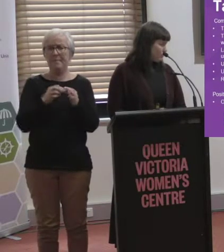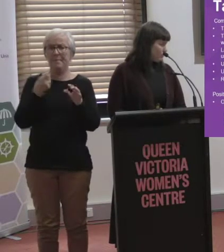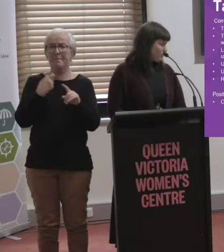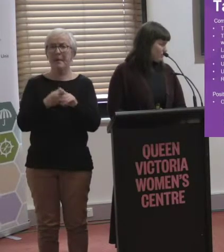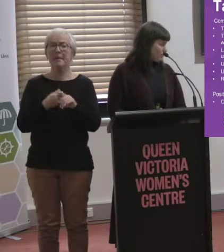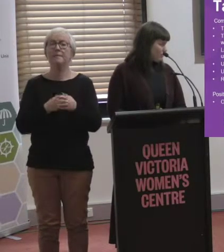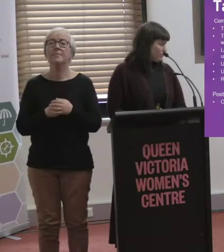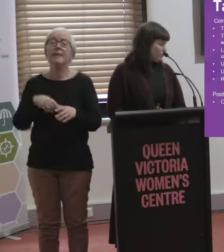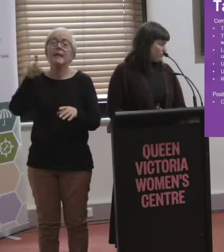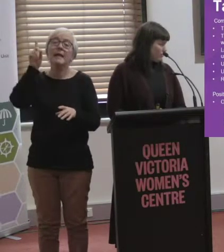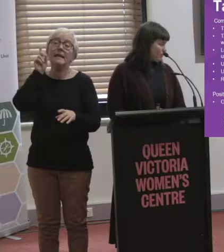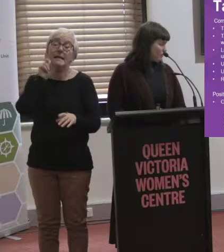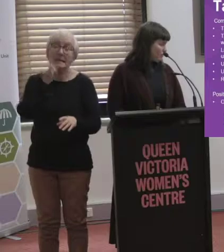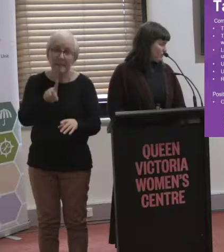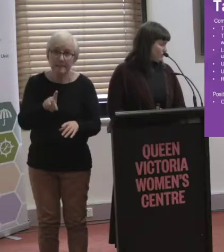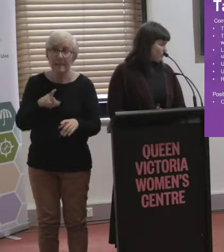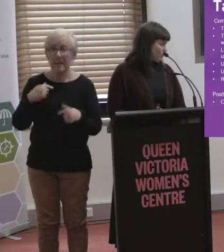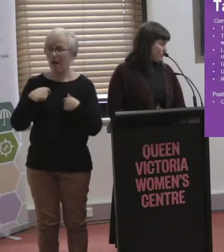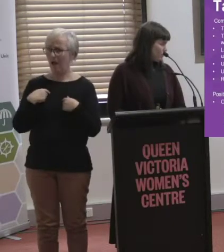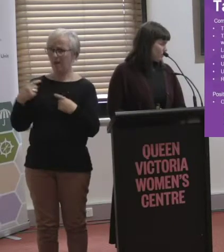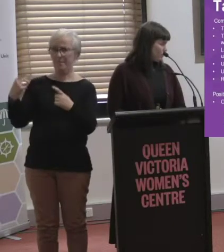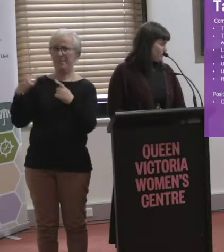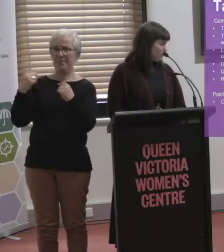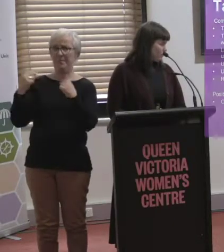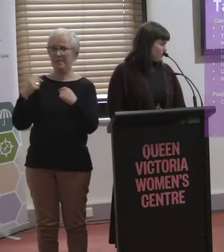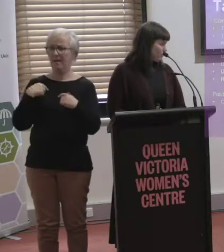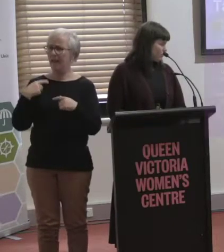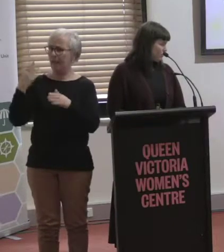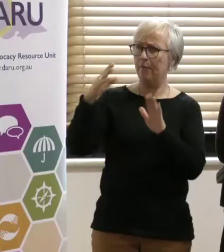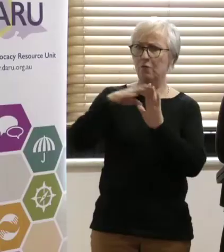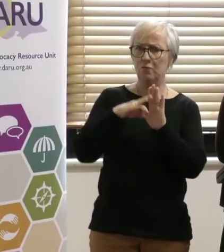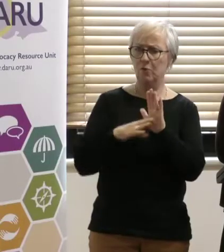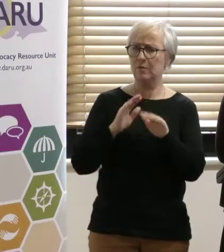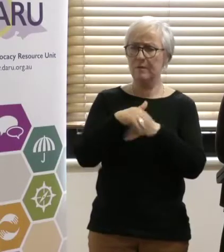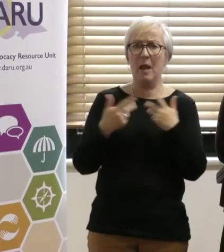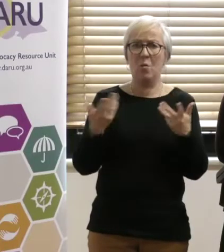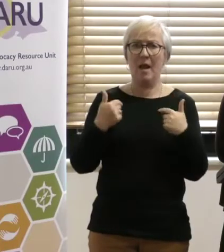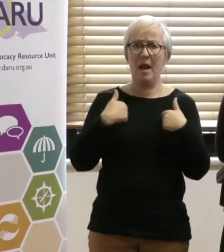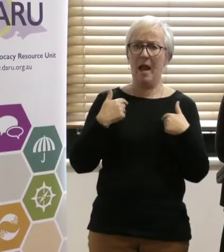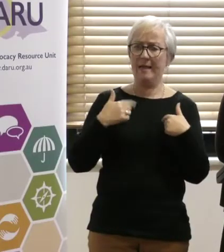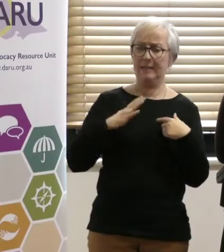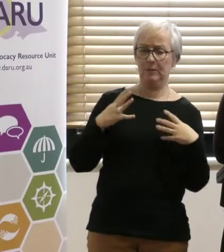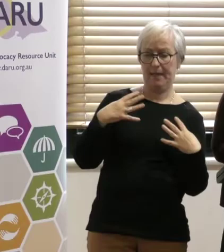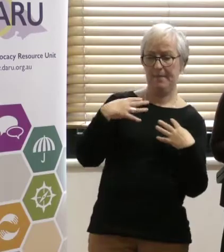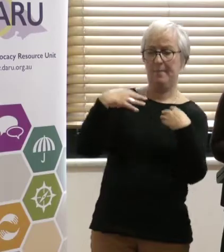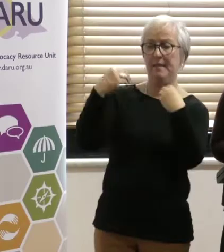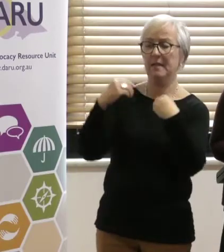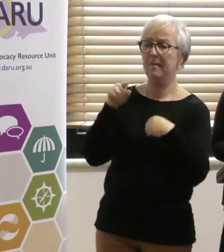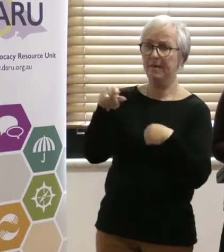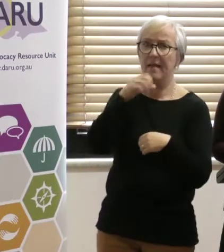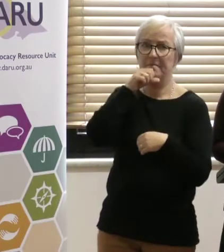yesterday because they have rules around where they prefer you to be picked up that I'm not aware of, and he made me cry.